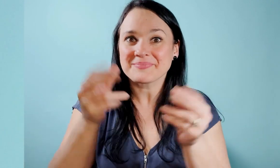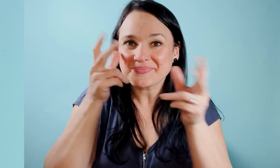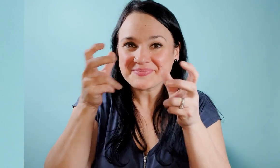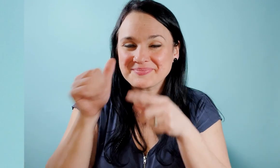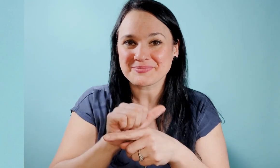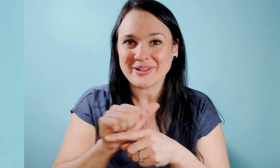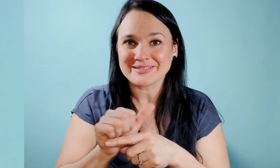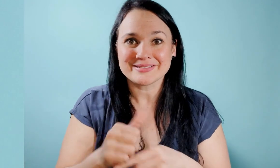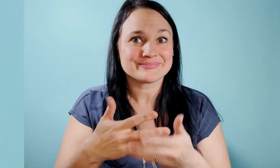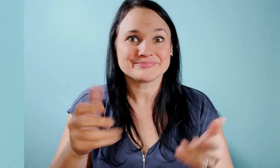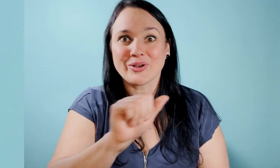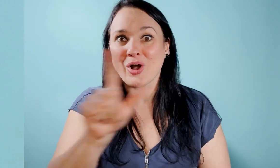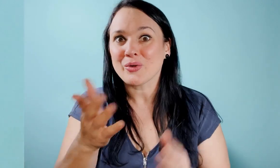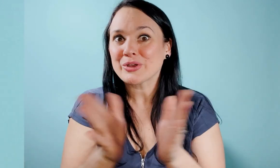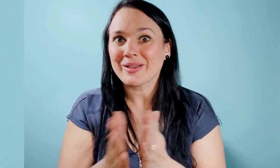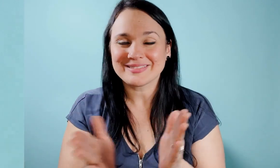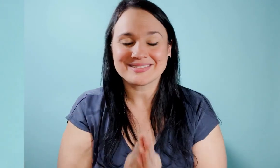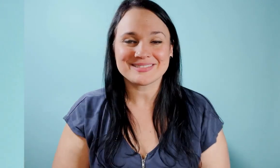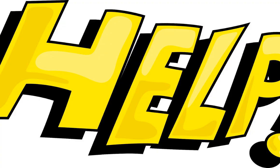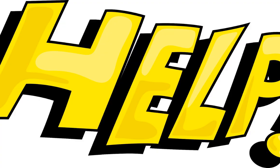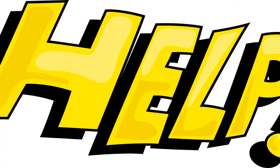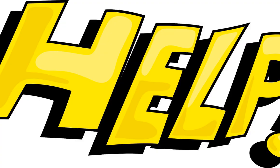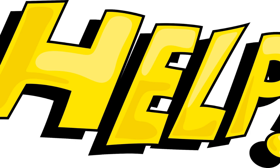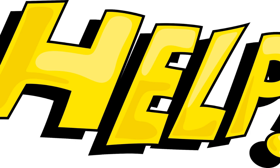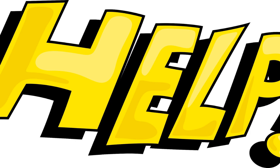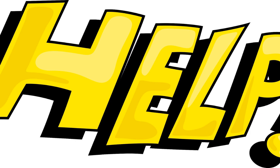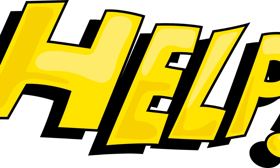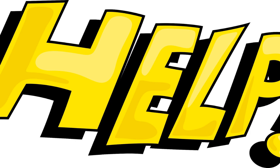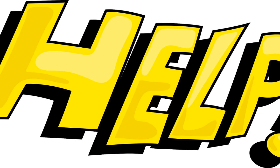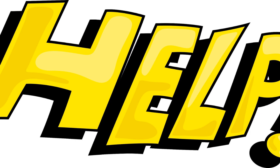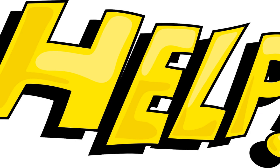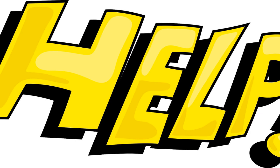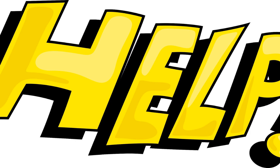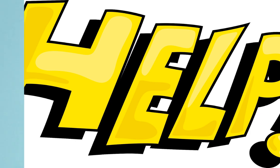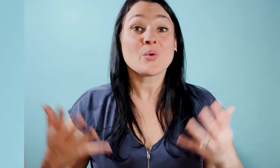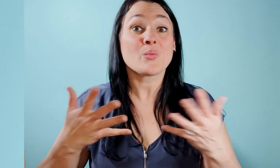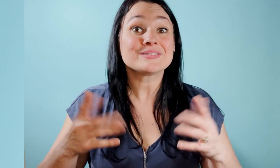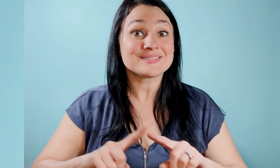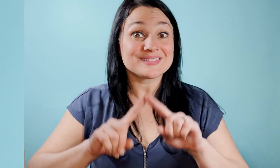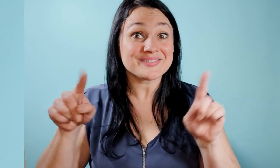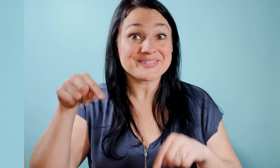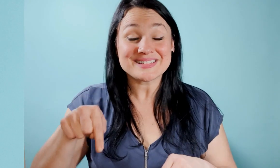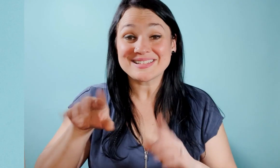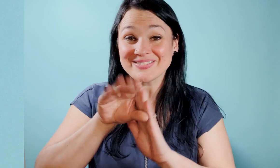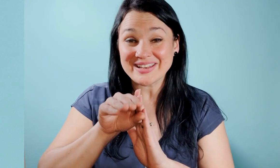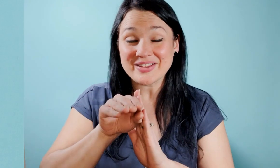stories soon to help you with your receptive practices what everybody's been requesting now what's different about this video